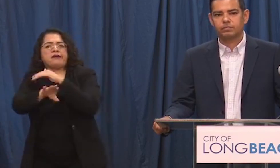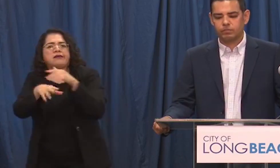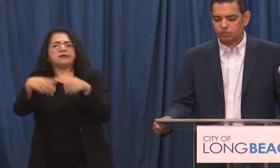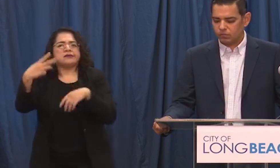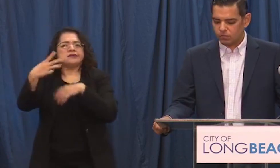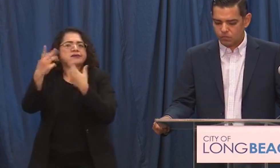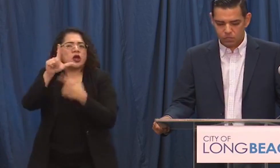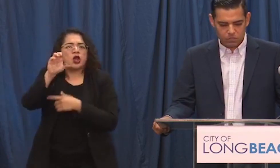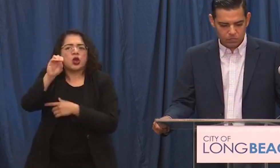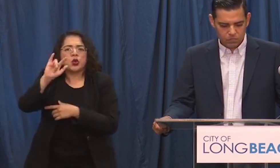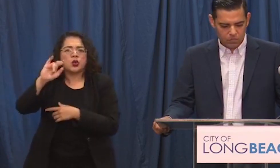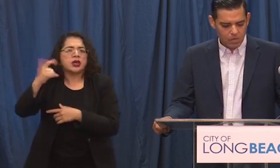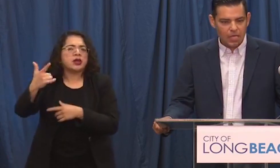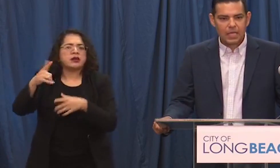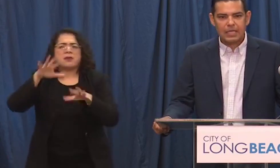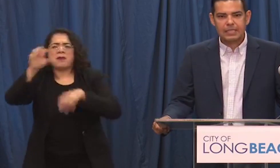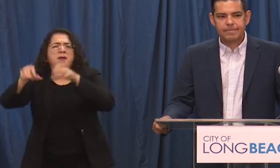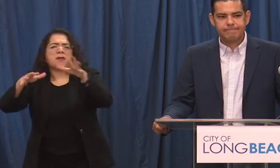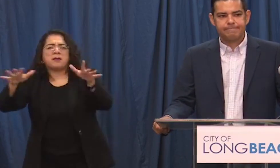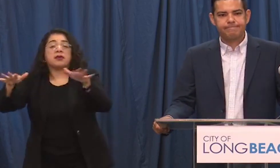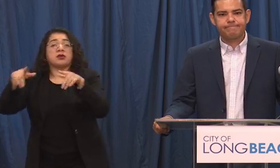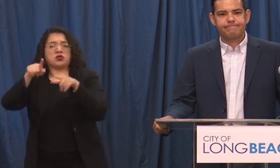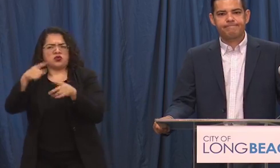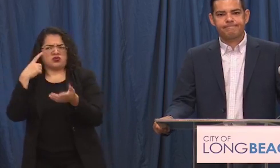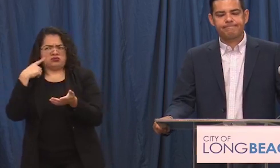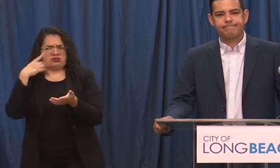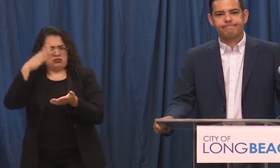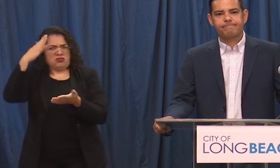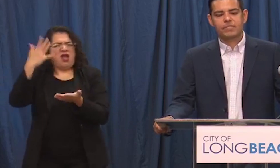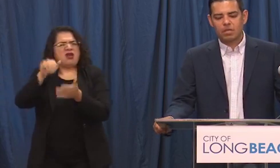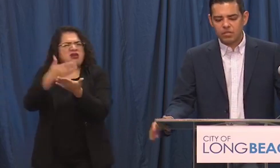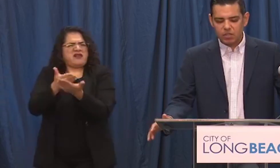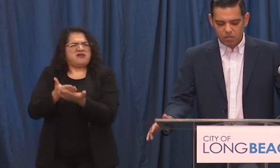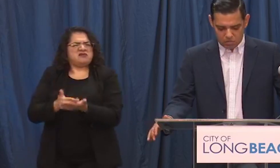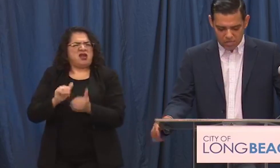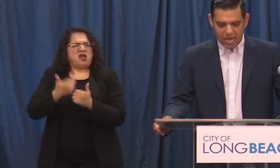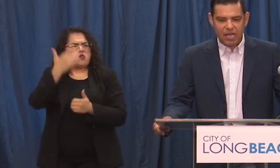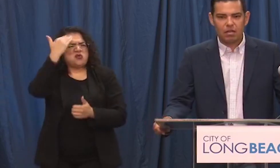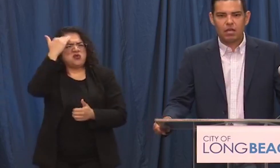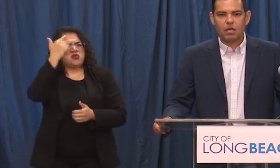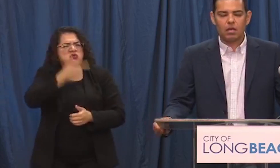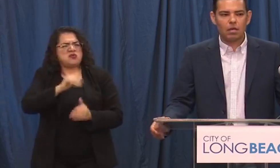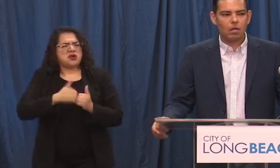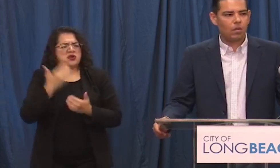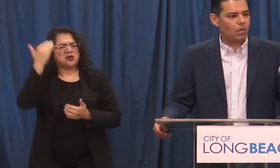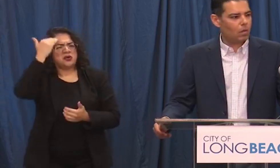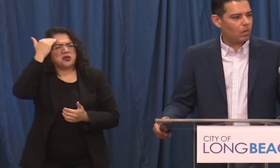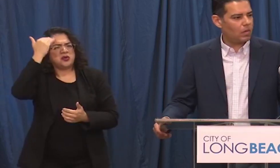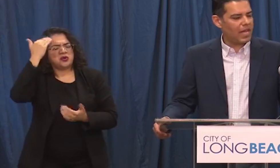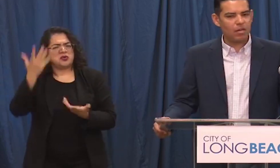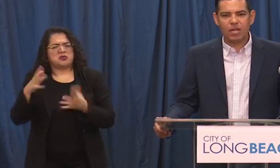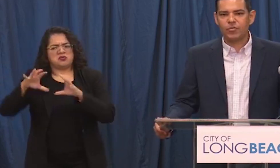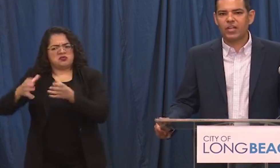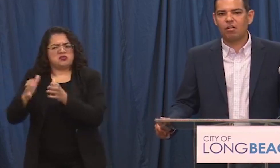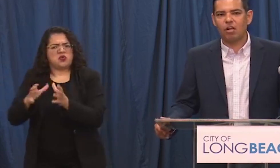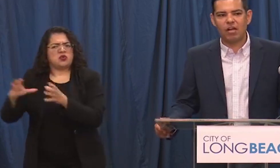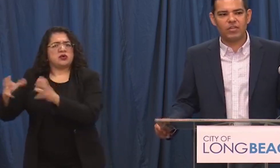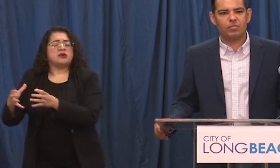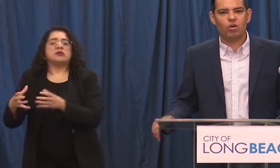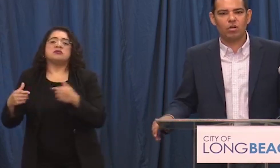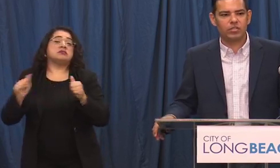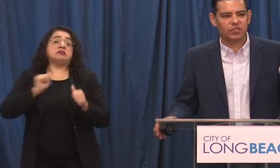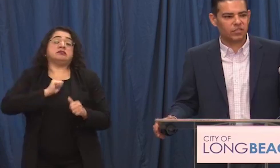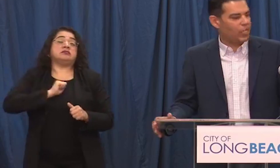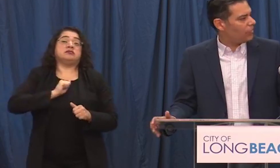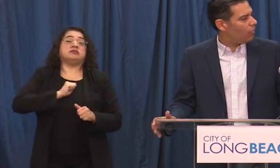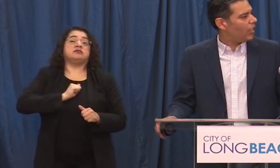explain what evidence you have of this you've linked the people involved yesterday yeah in other parts of the region yeah i don't think i'll have